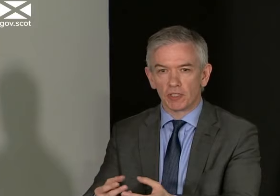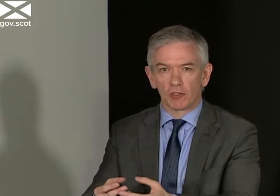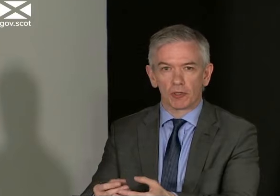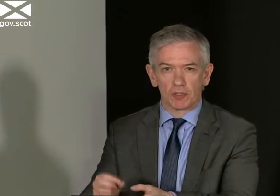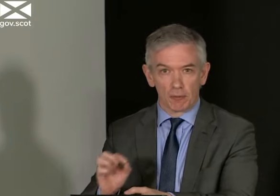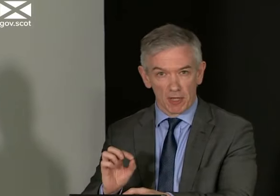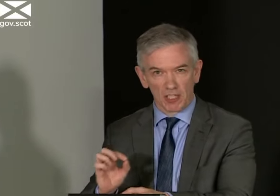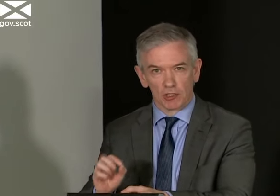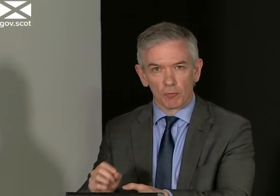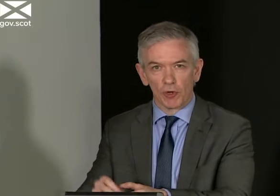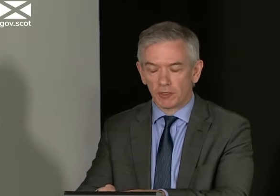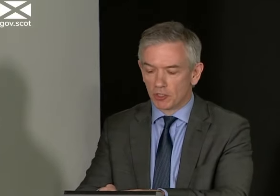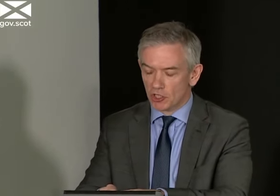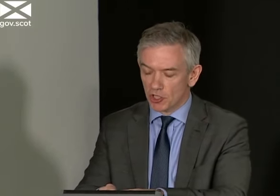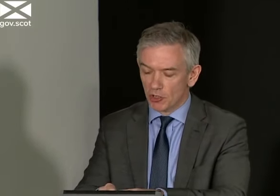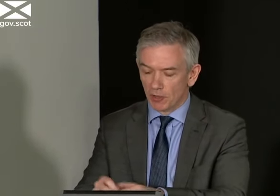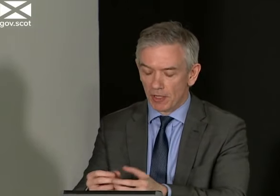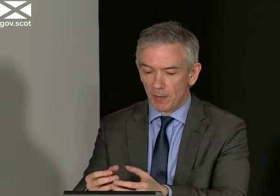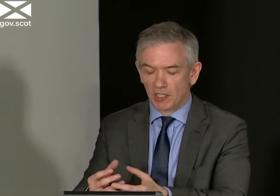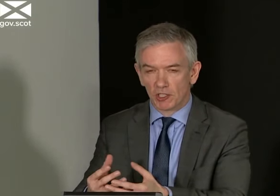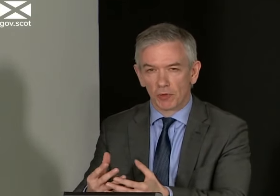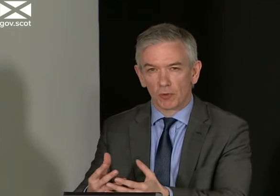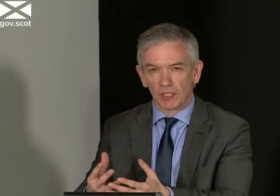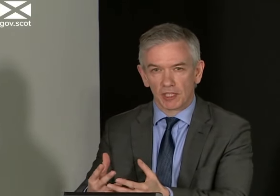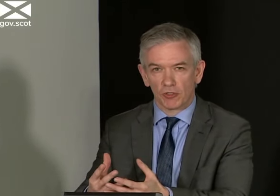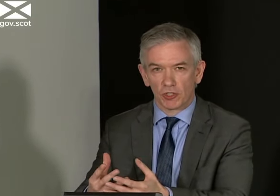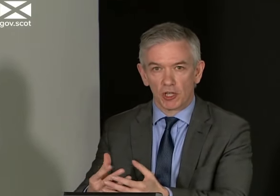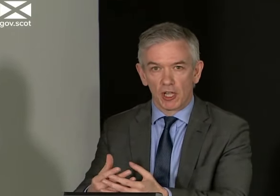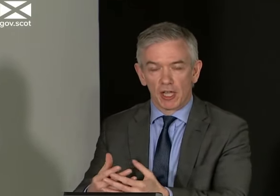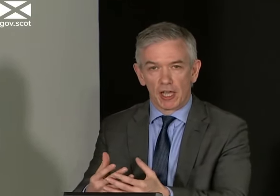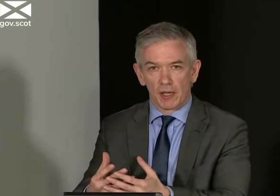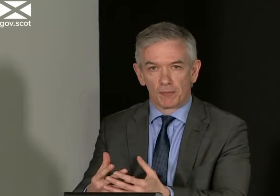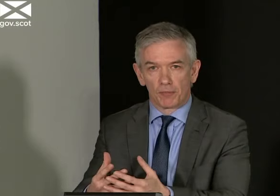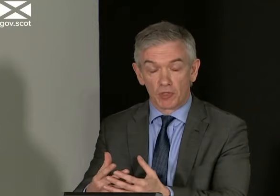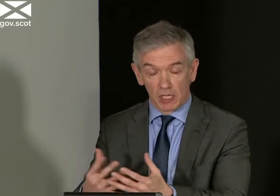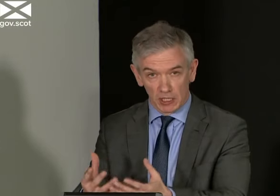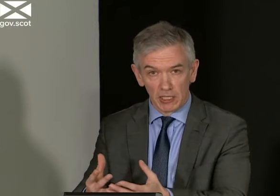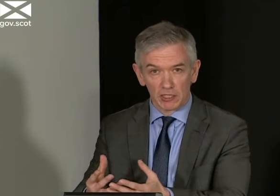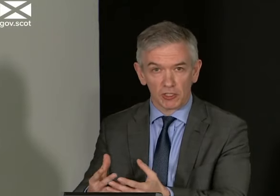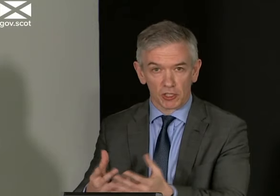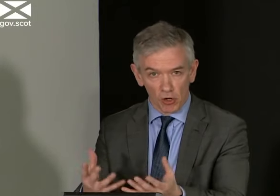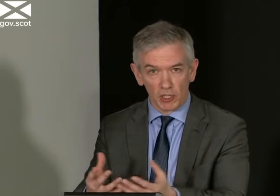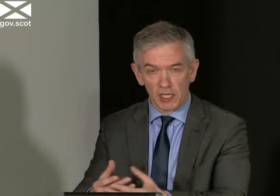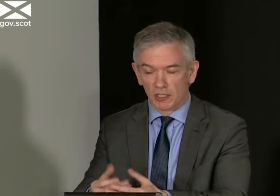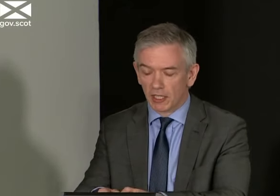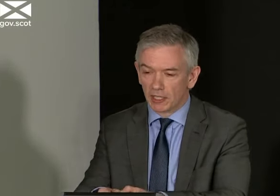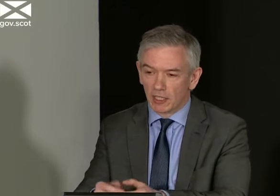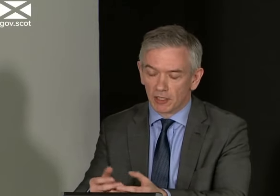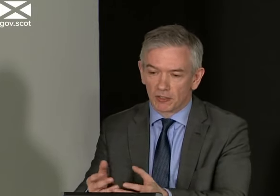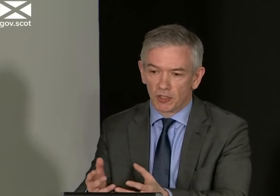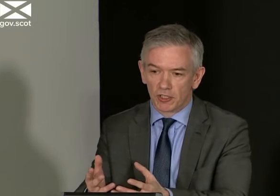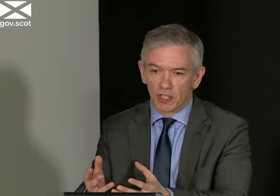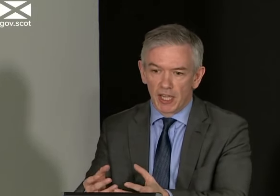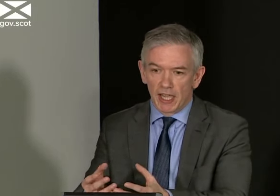confidence around a single point. Just now in the message, I want to get across really clearly to your colleagues and